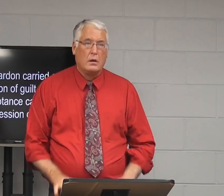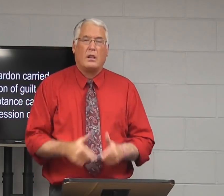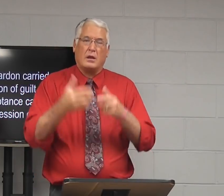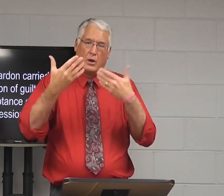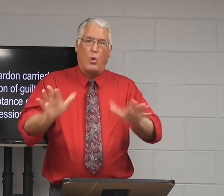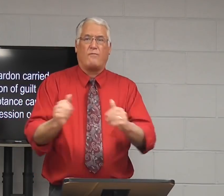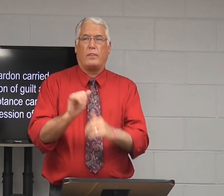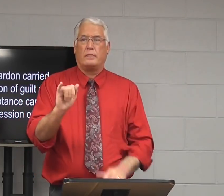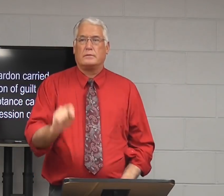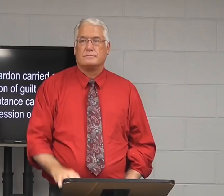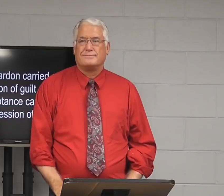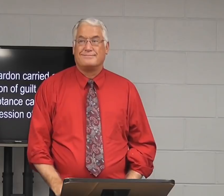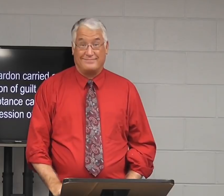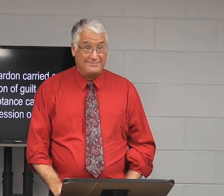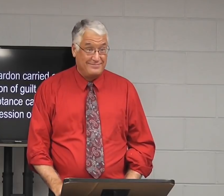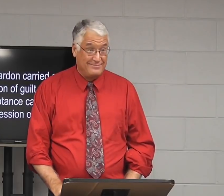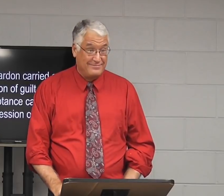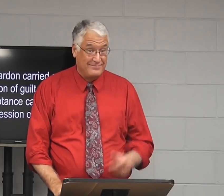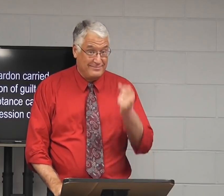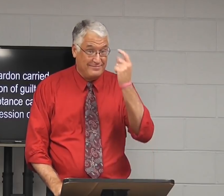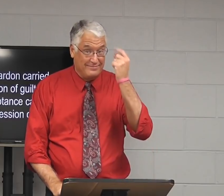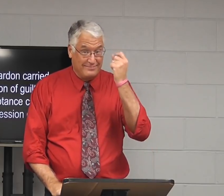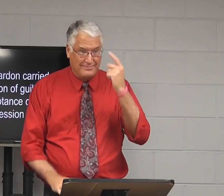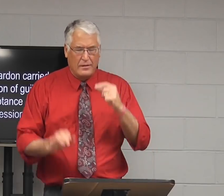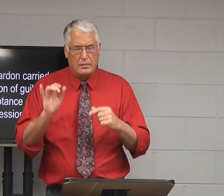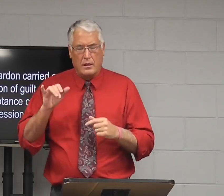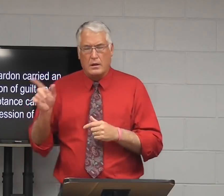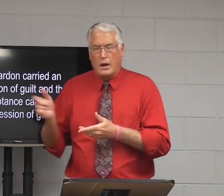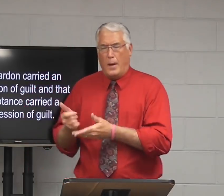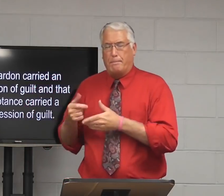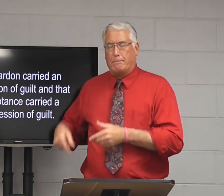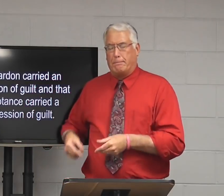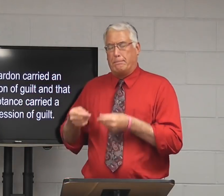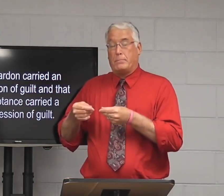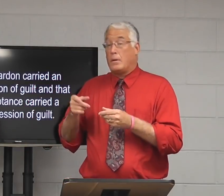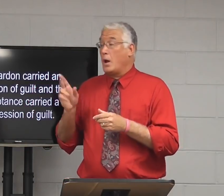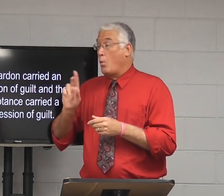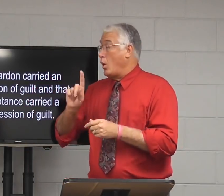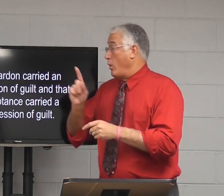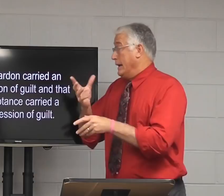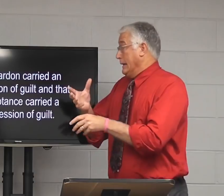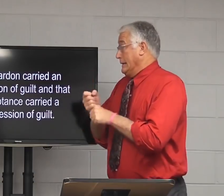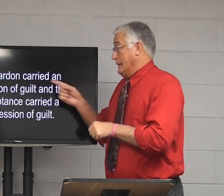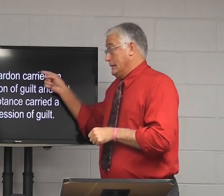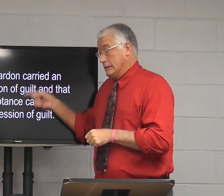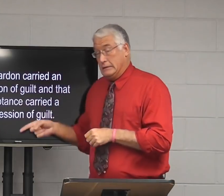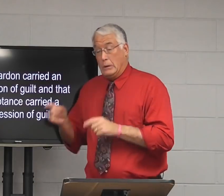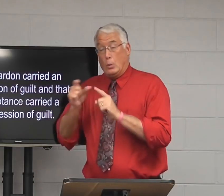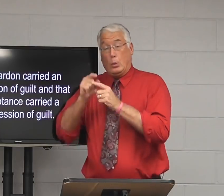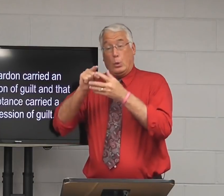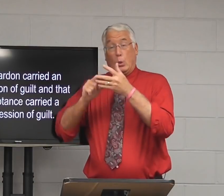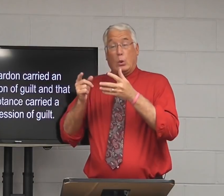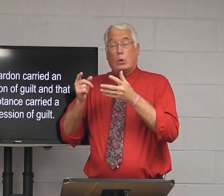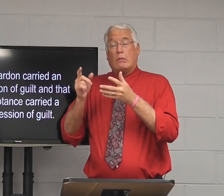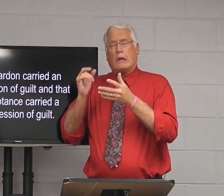knew that Nixon. And then they let it, you know, tried to get over it at that point. So where did he get this wording?